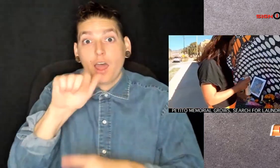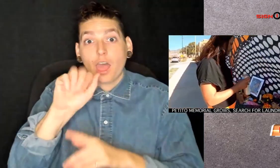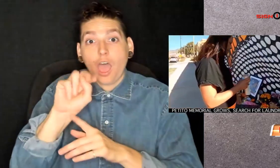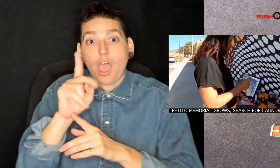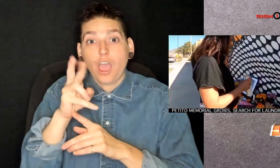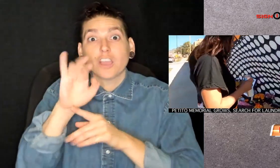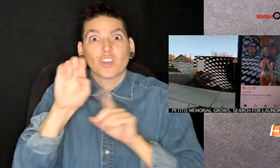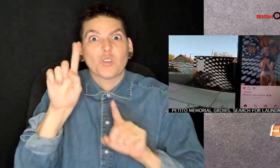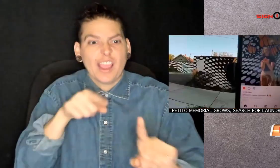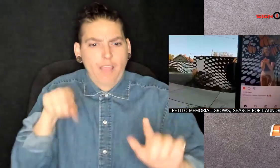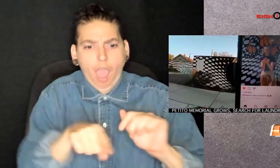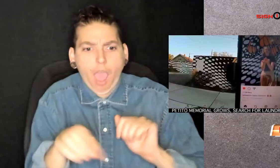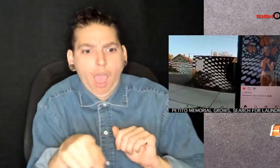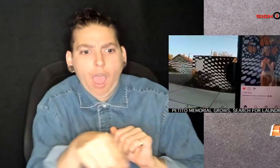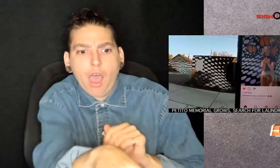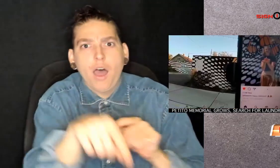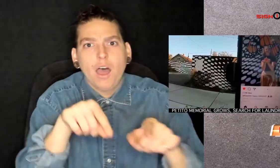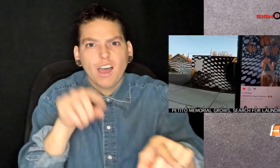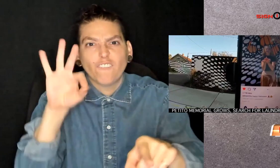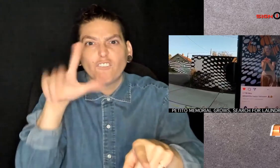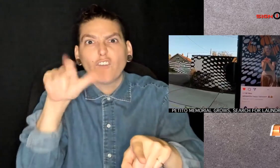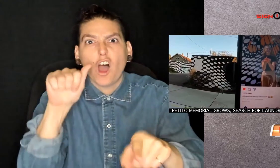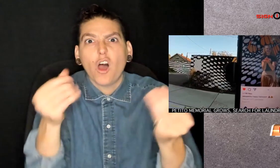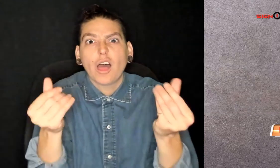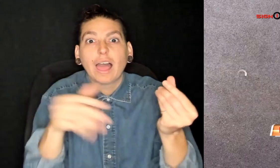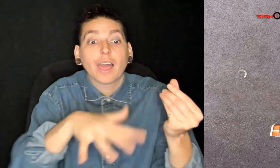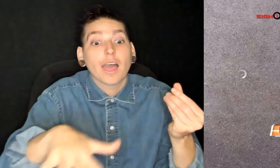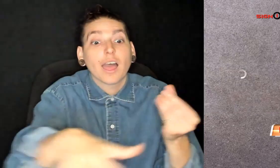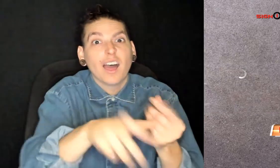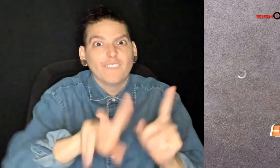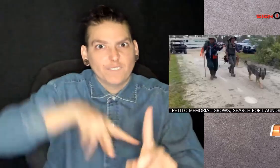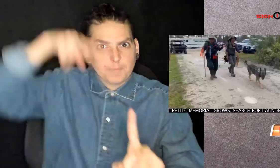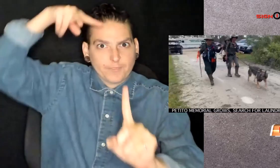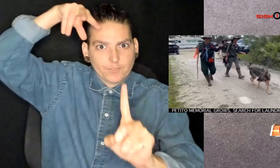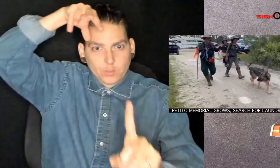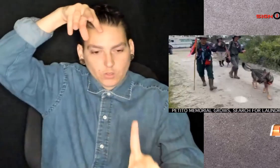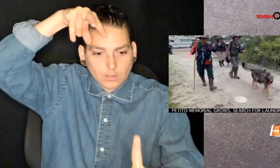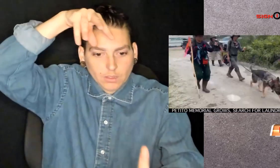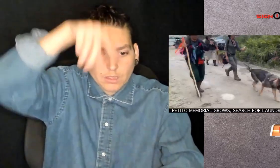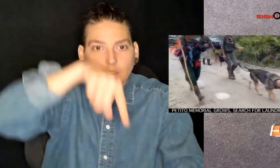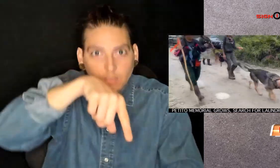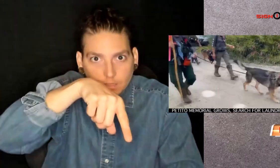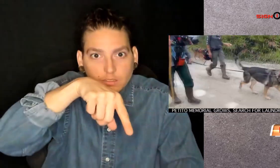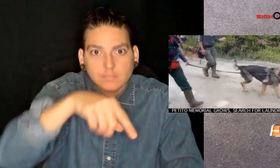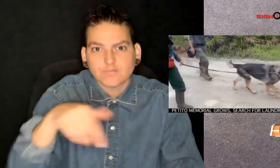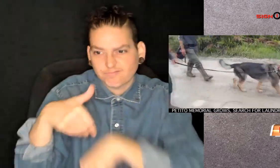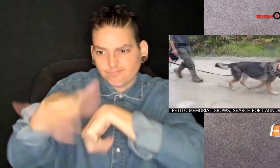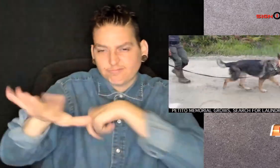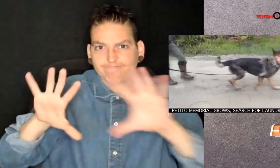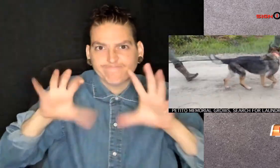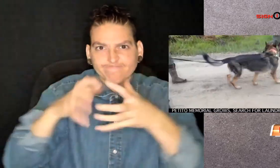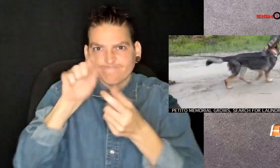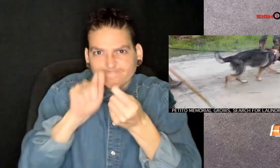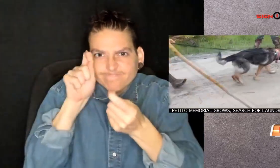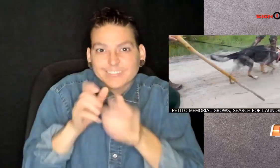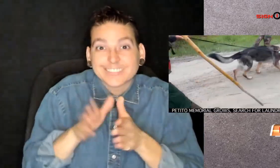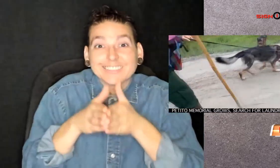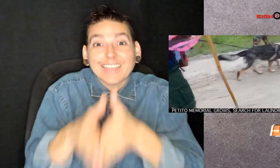laundry is ramping up in Florida on land, in the air, and now with a specialized